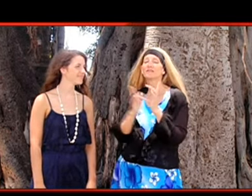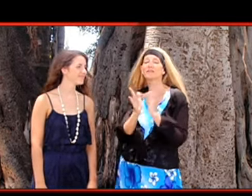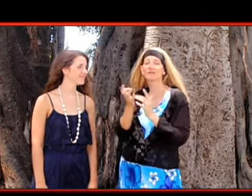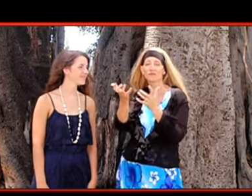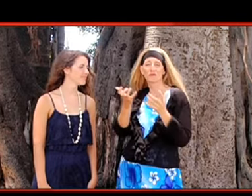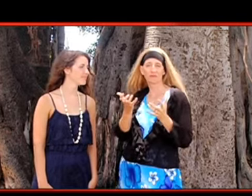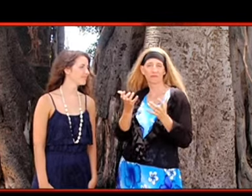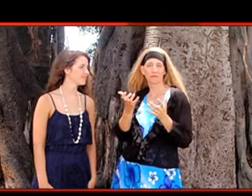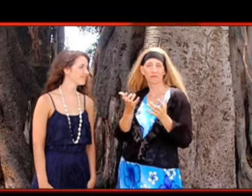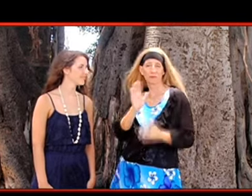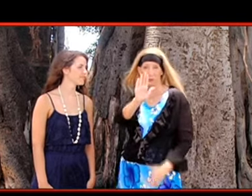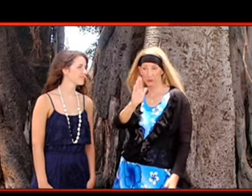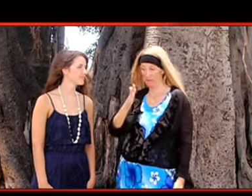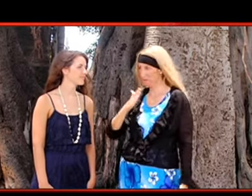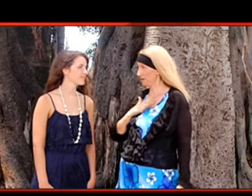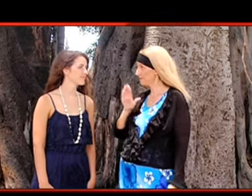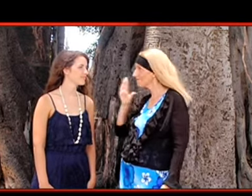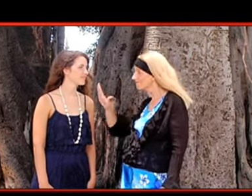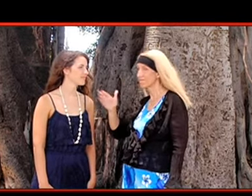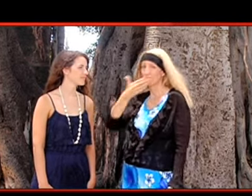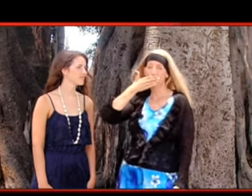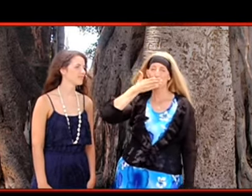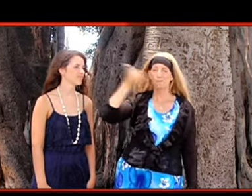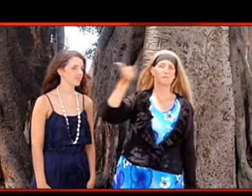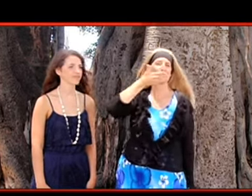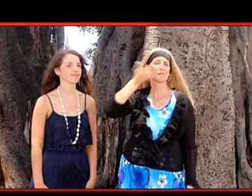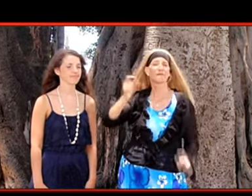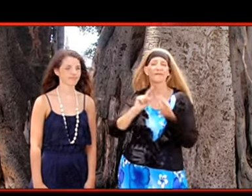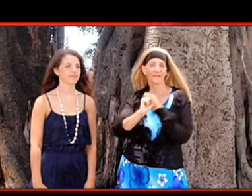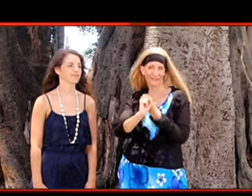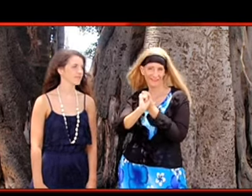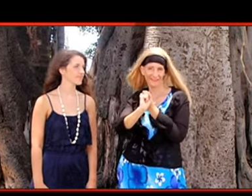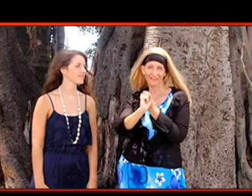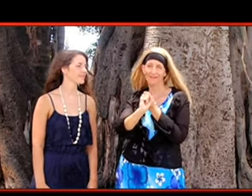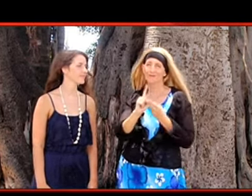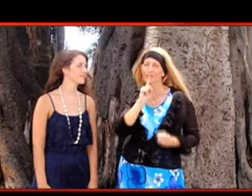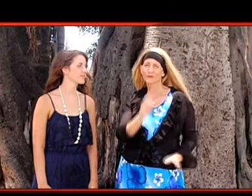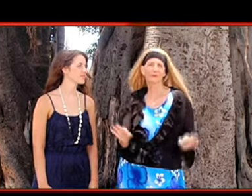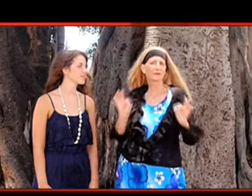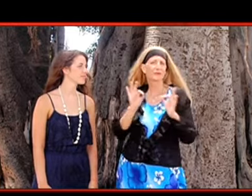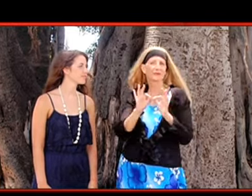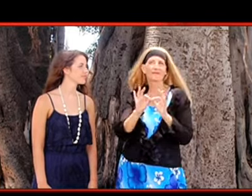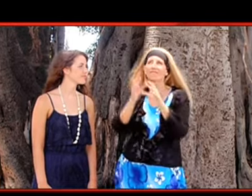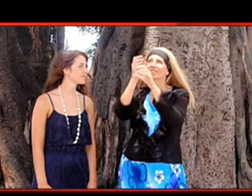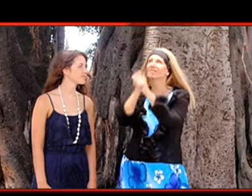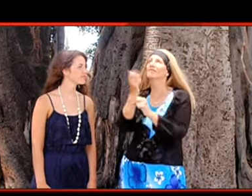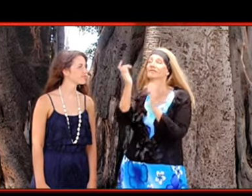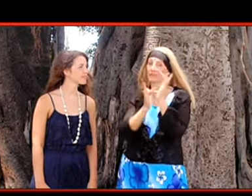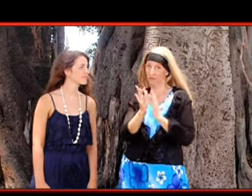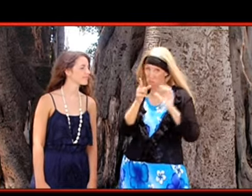But you know, Jesus, he wants to be yours and my and her best, best friend. It's so important to trust